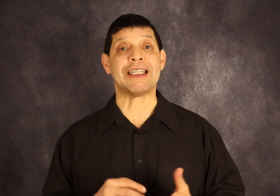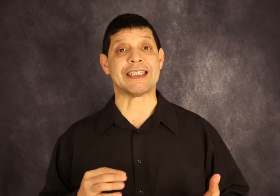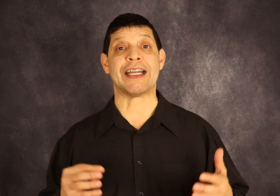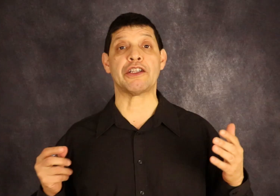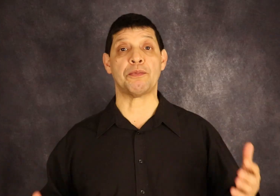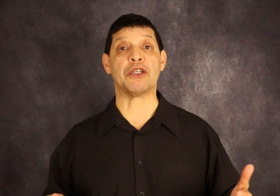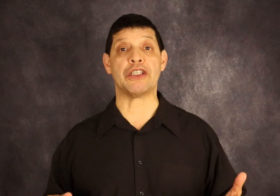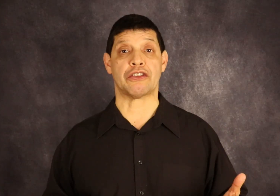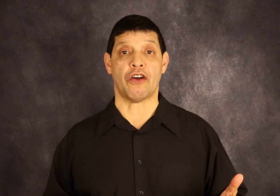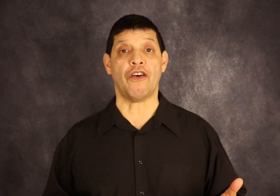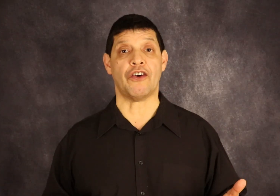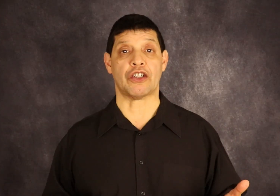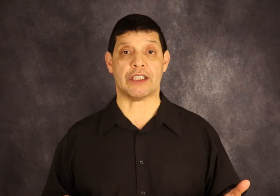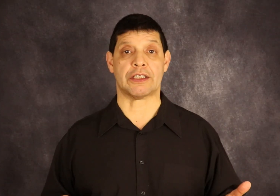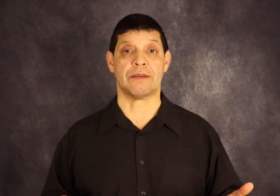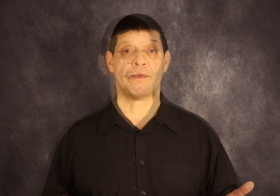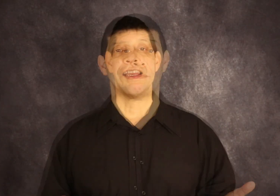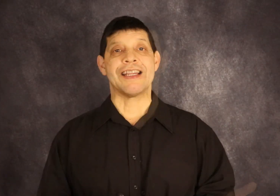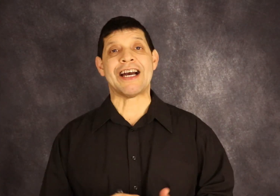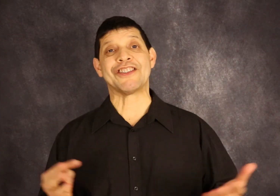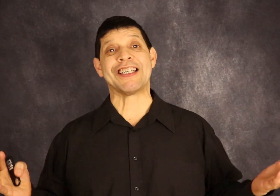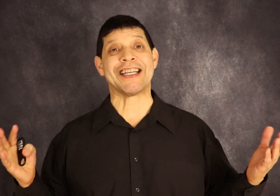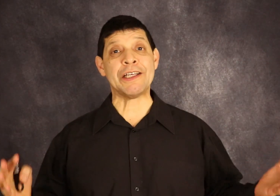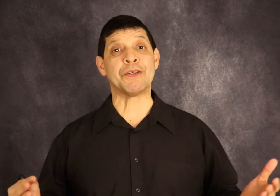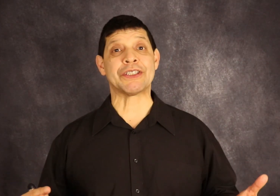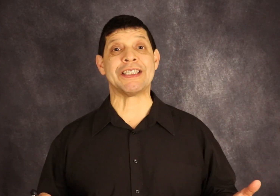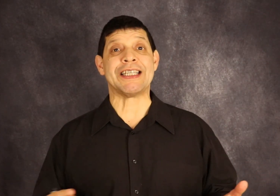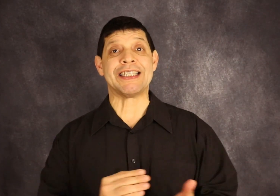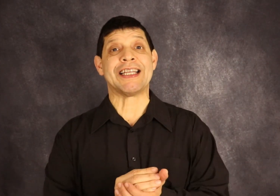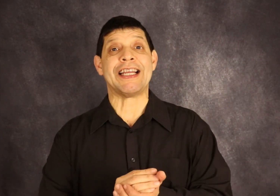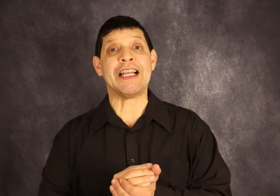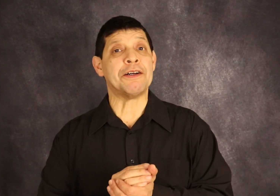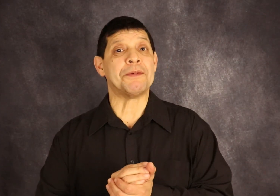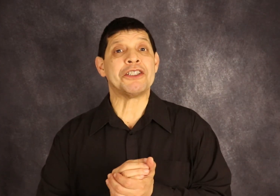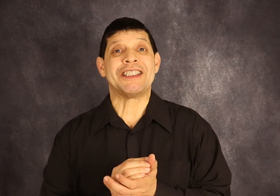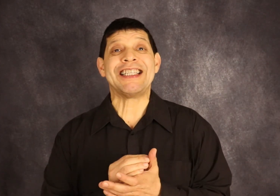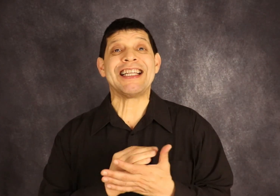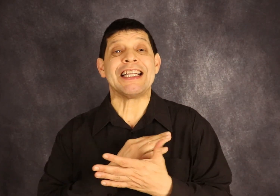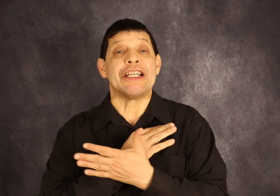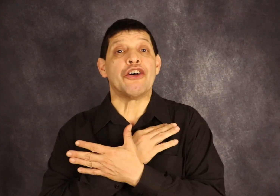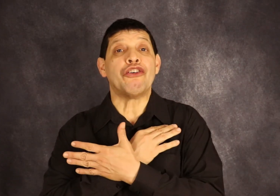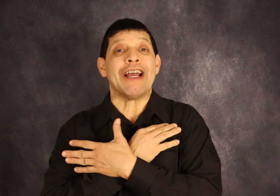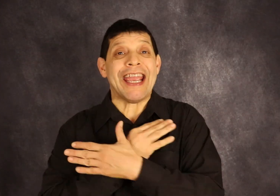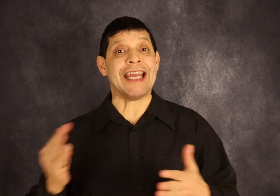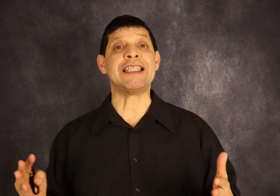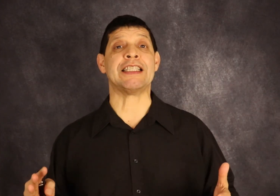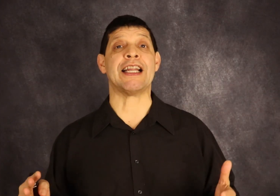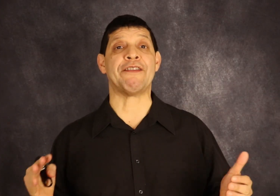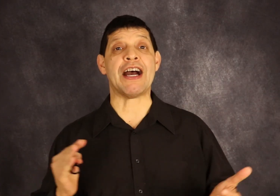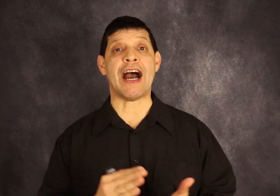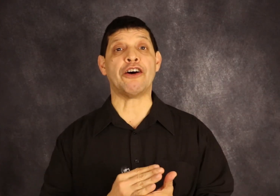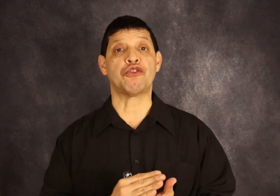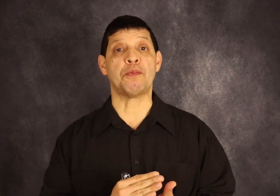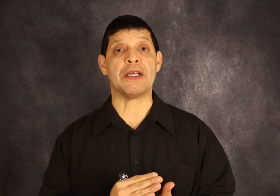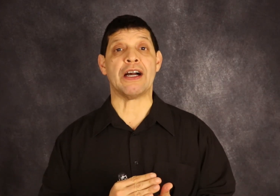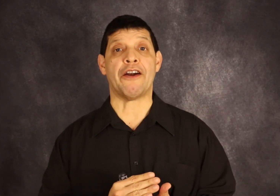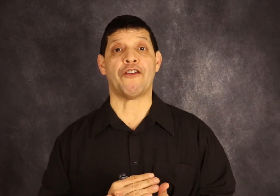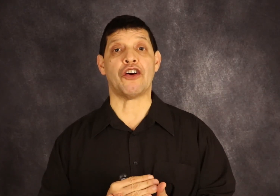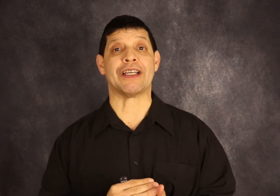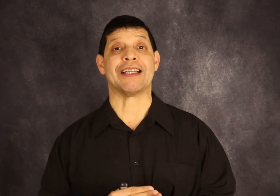decided to build his own rockets. Now, the incredible thing is that Elon Musk didn't know anything about how to build a rocket.